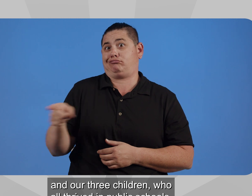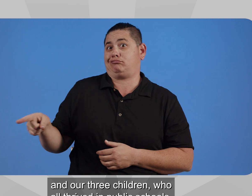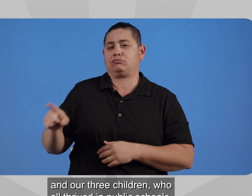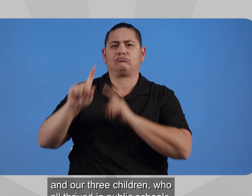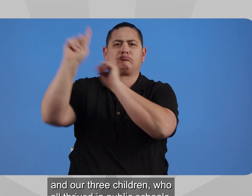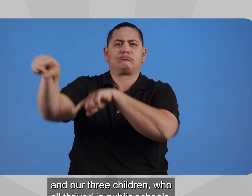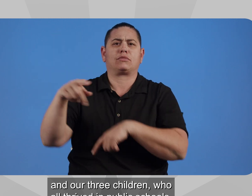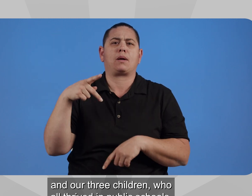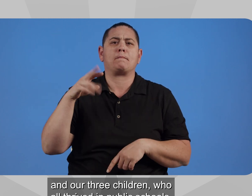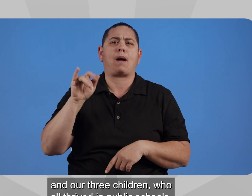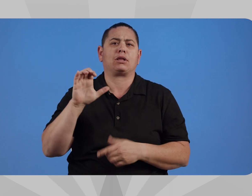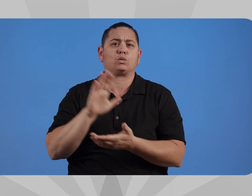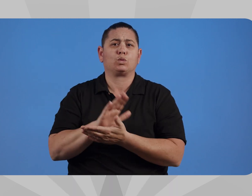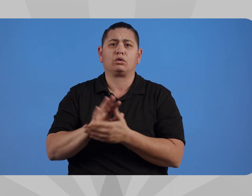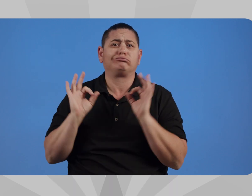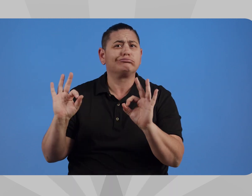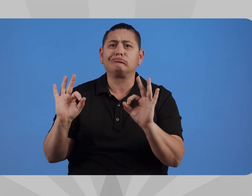thrived in public schools.